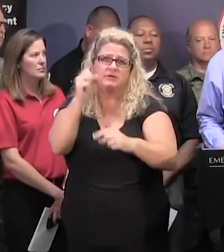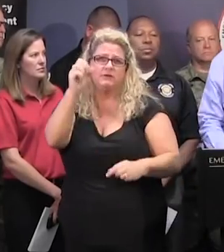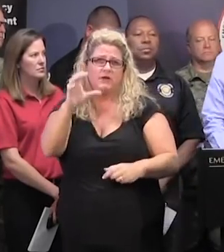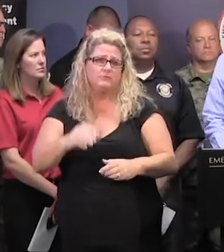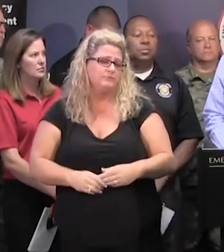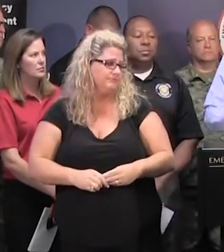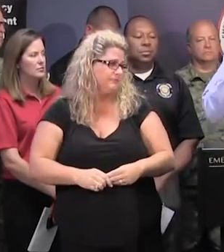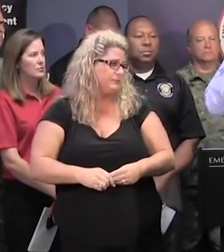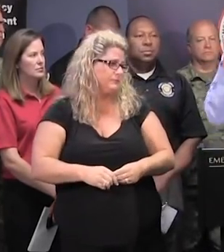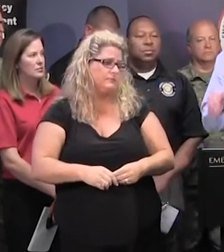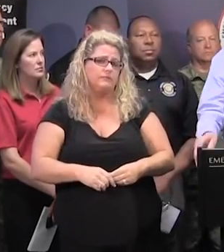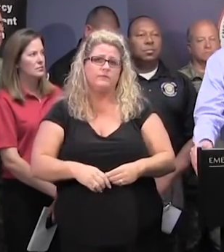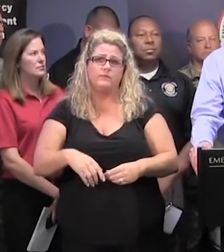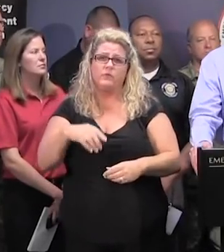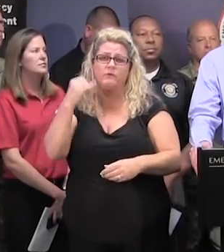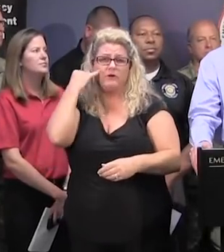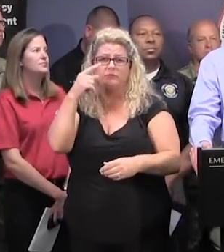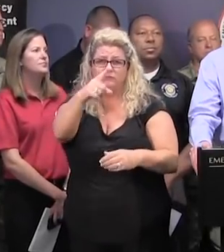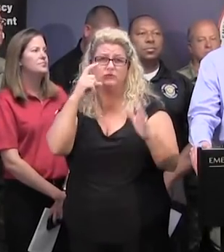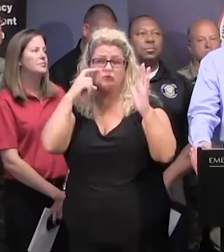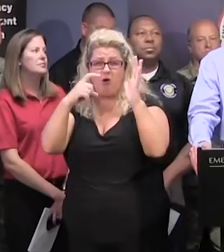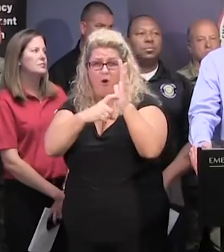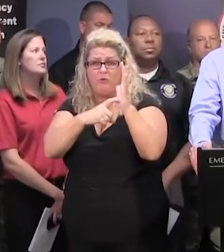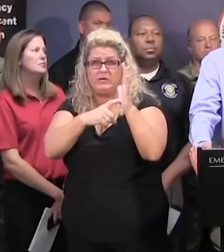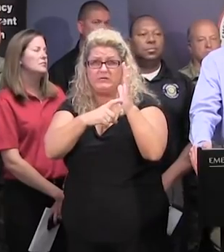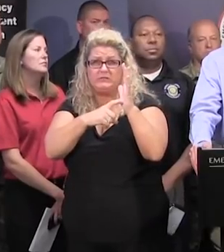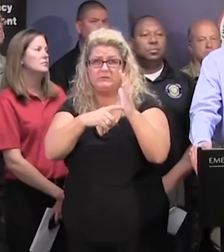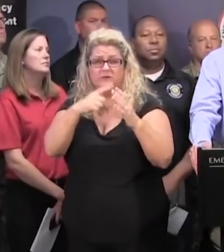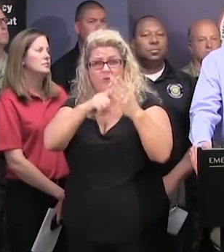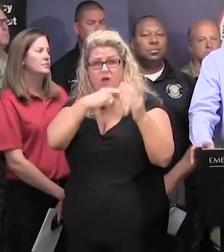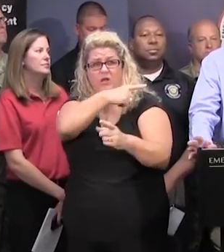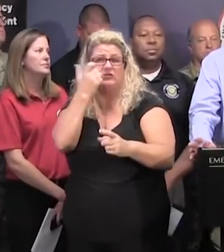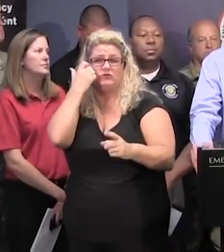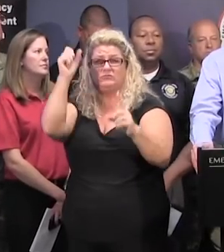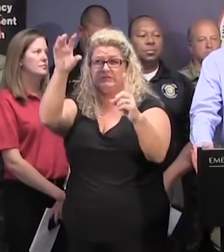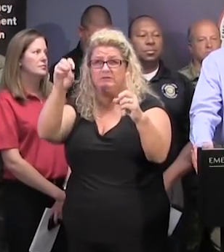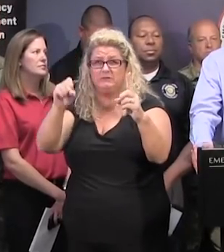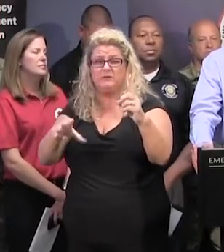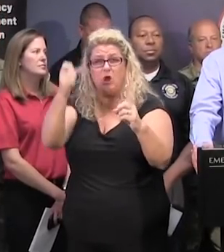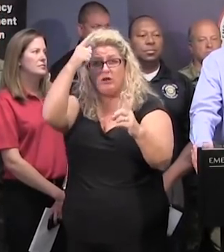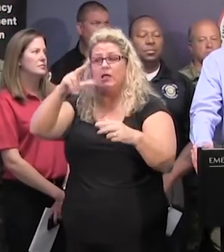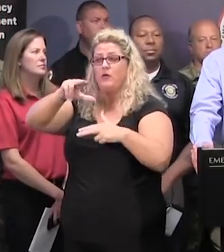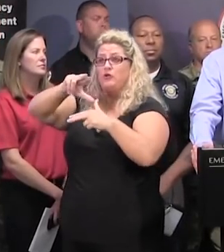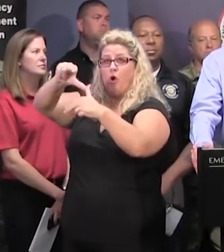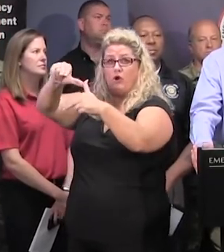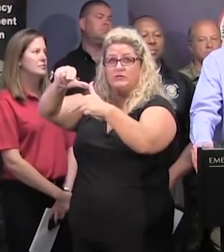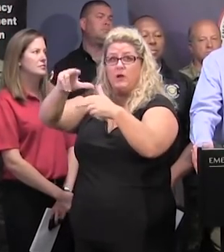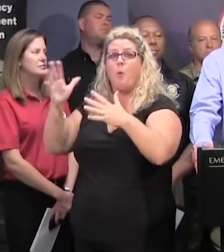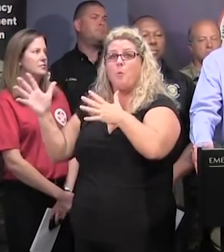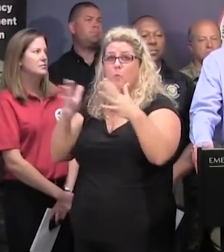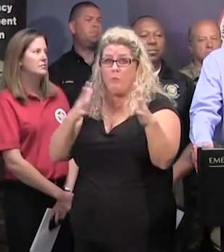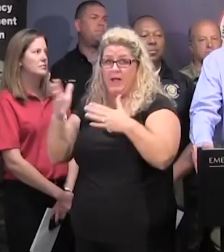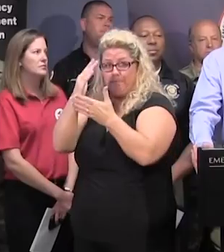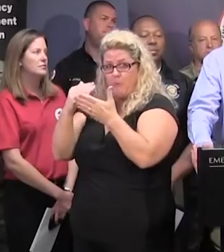if you noted from those remarks and figures, what that means is the hurricane wind portion